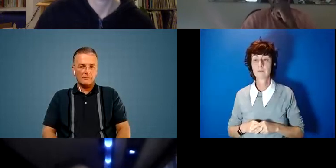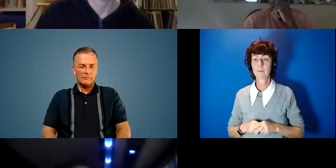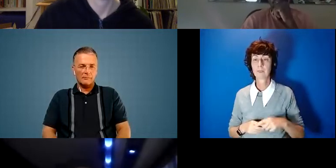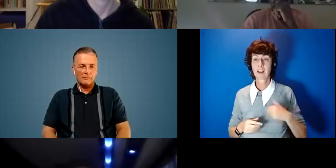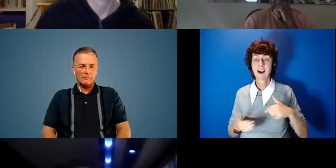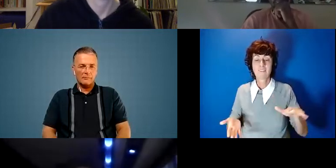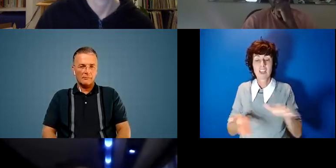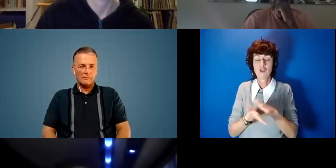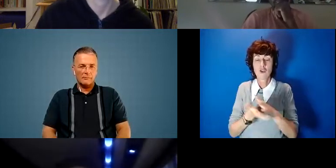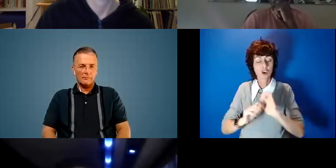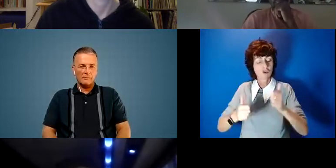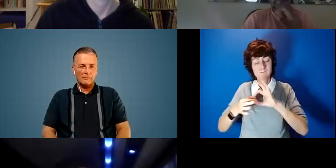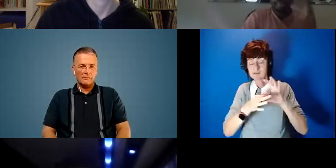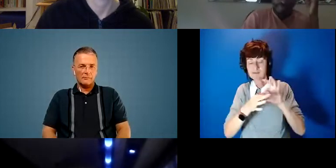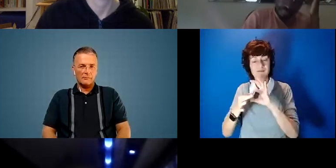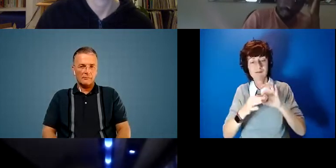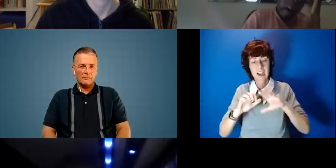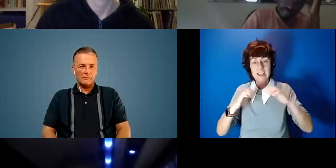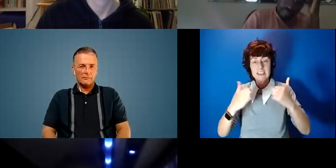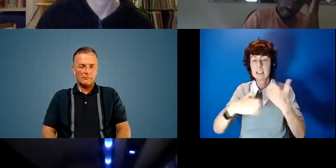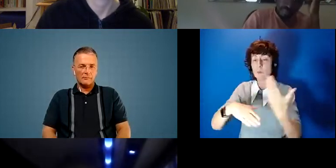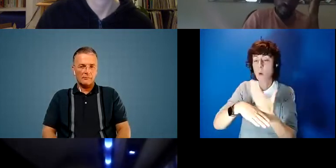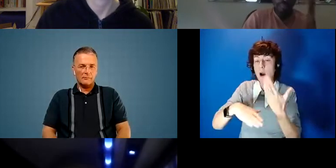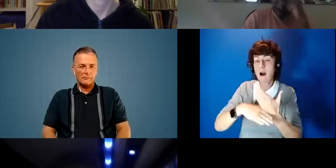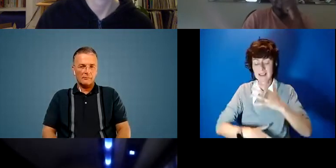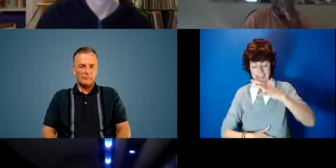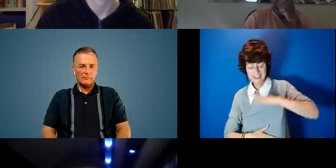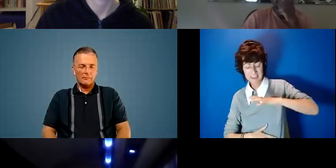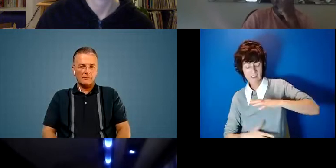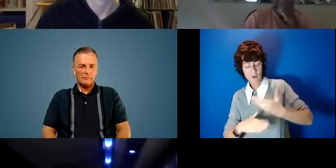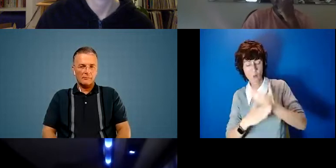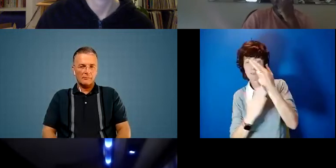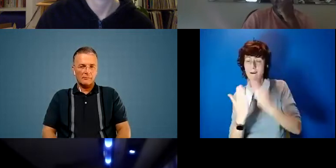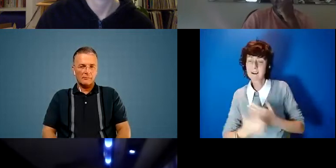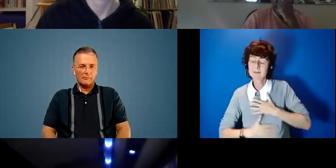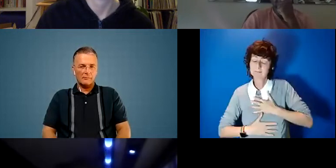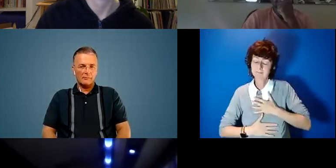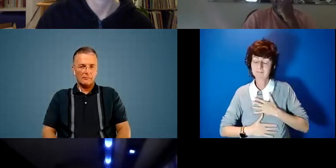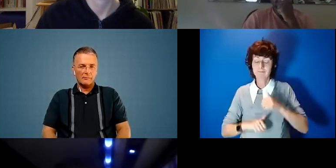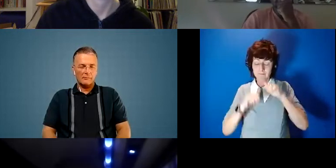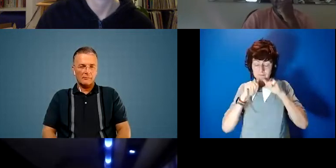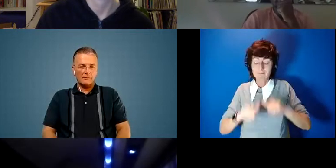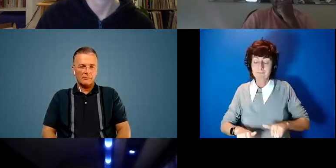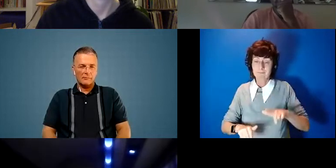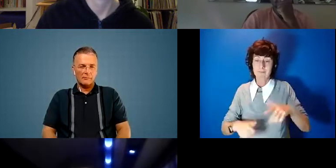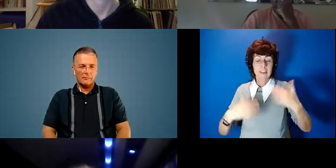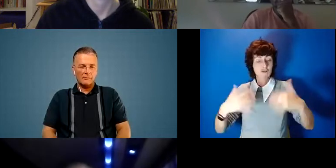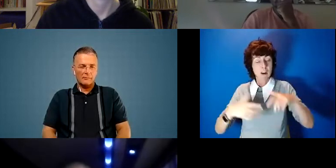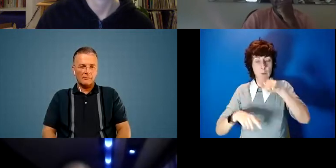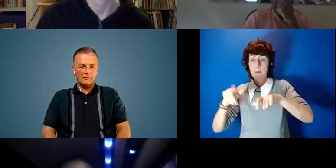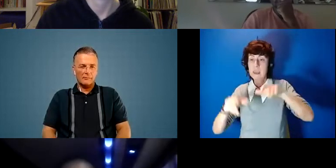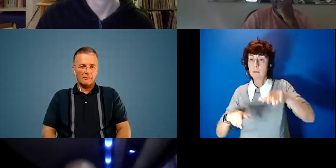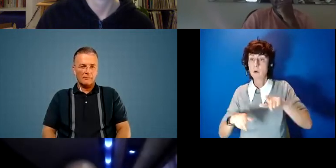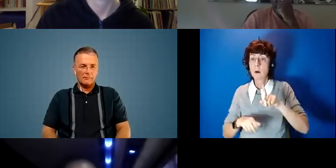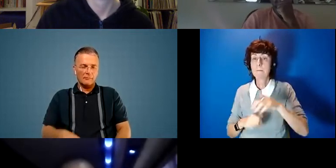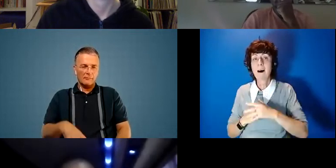camaraderie and the teamwork and the sense of satisfaction that comes from working in the arts and with incredible people but um i've had